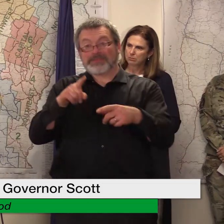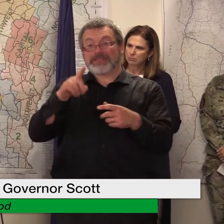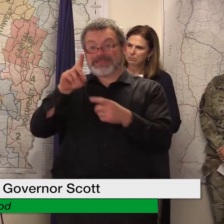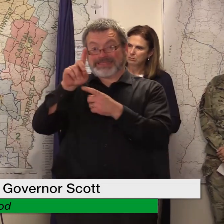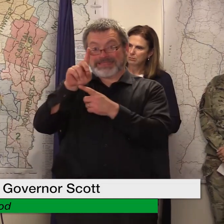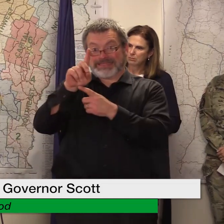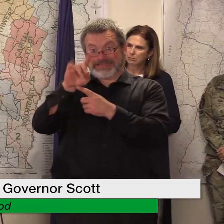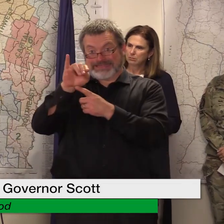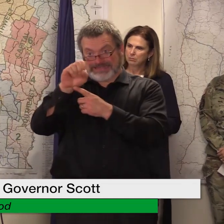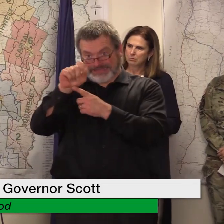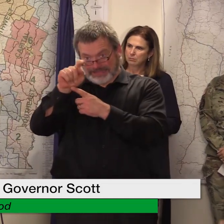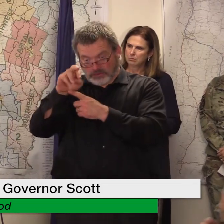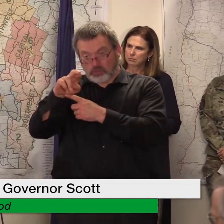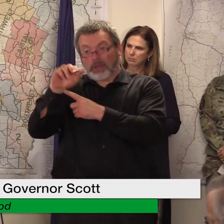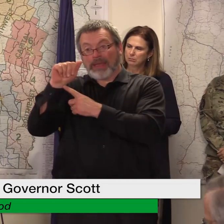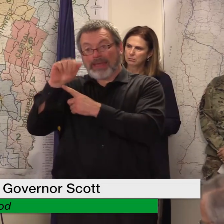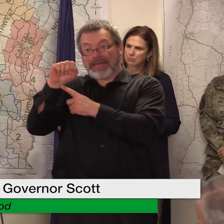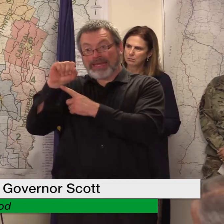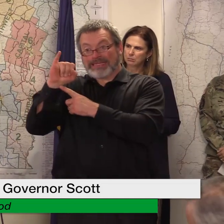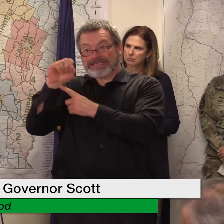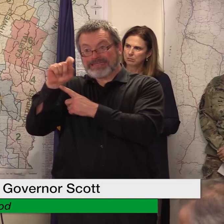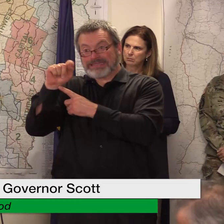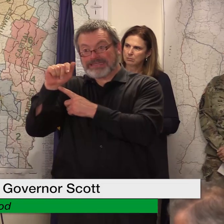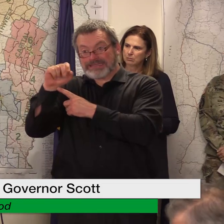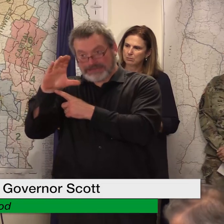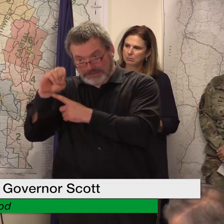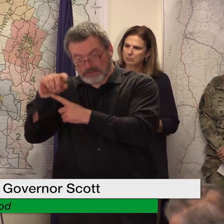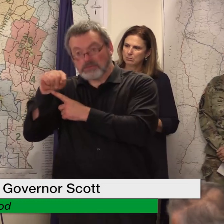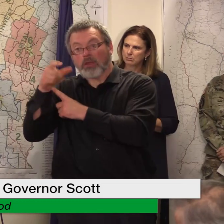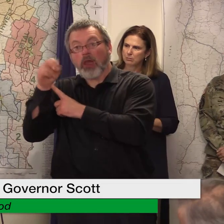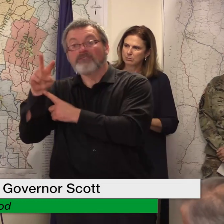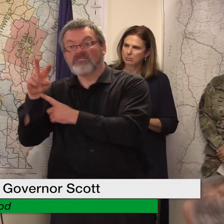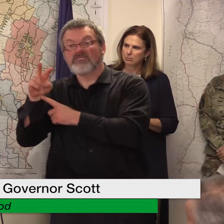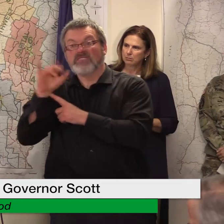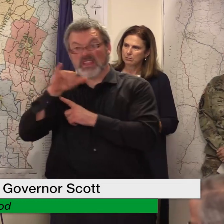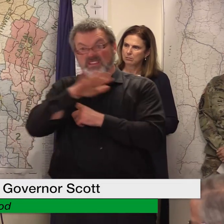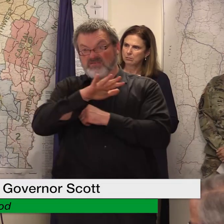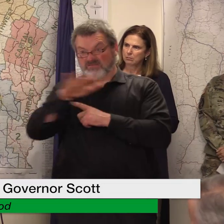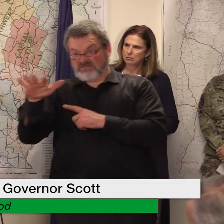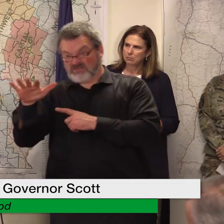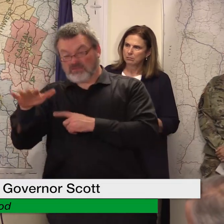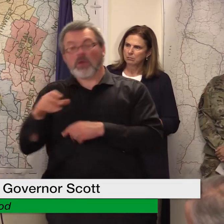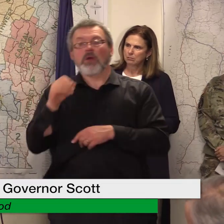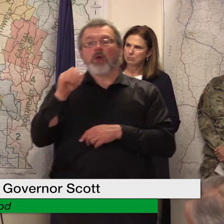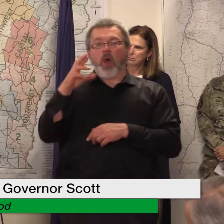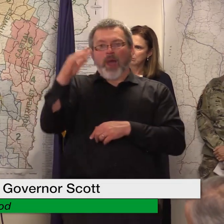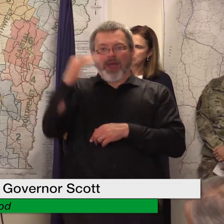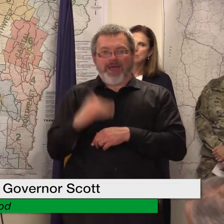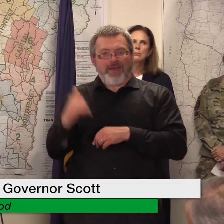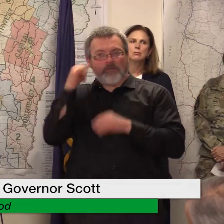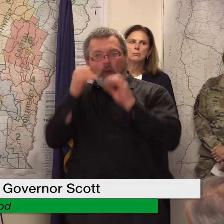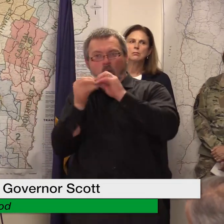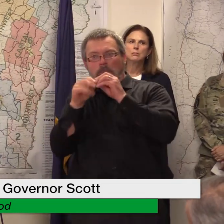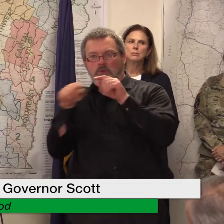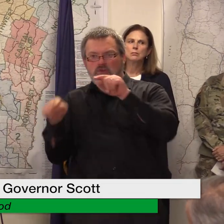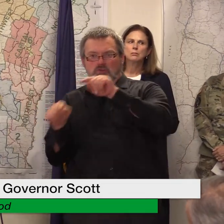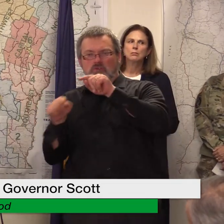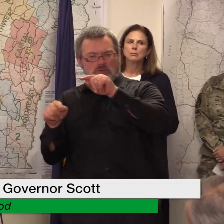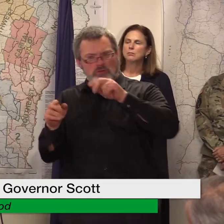and calling 1-800-621-3321 is this is a secure site